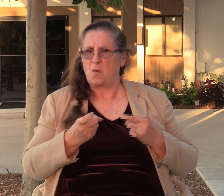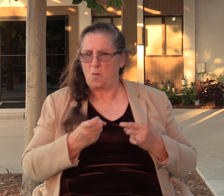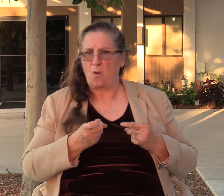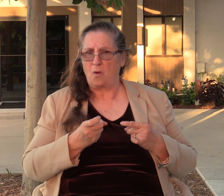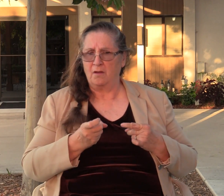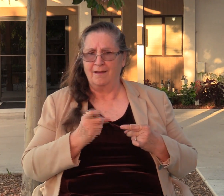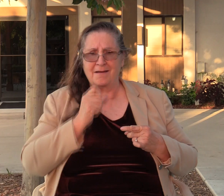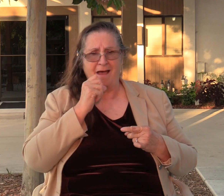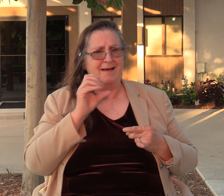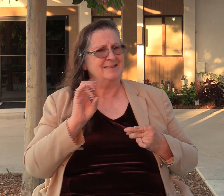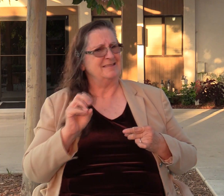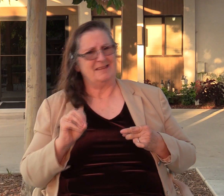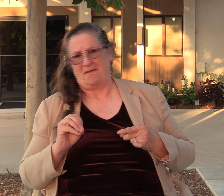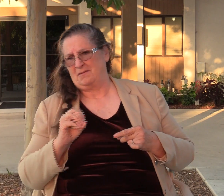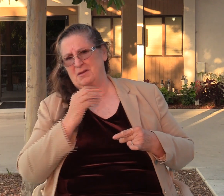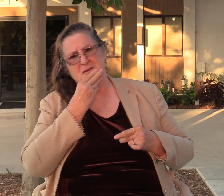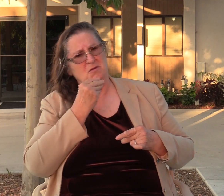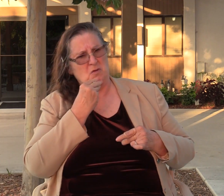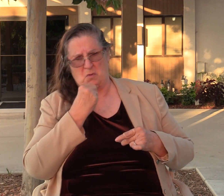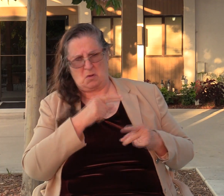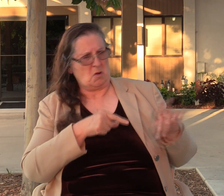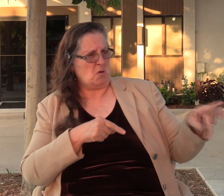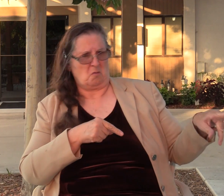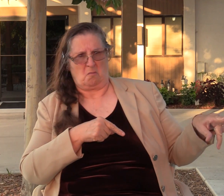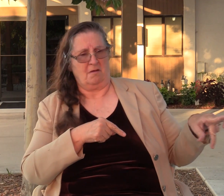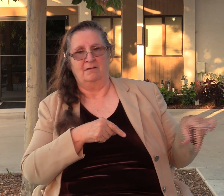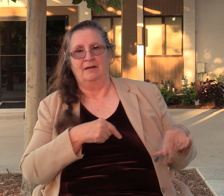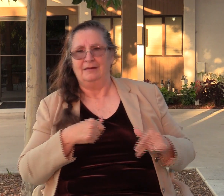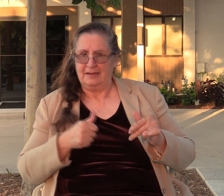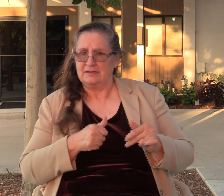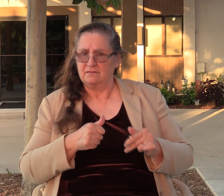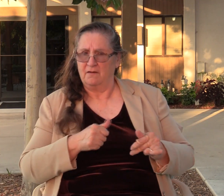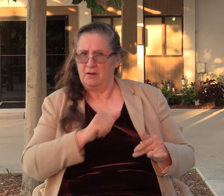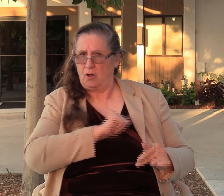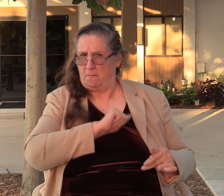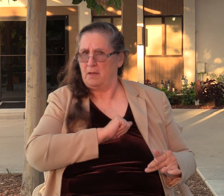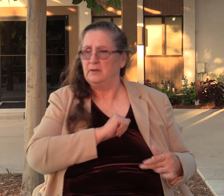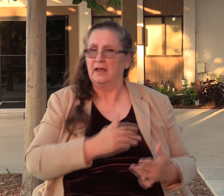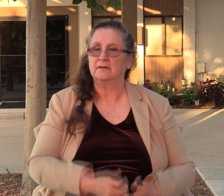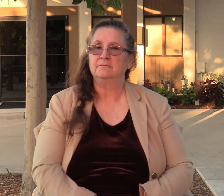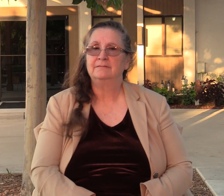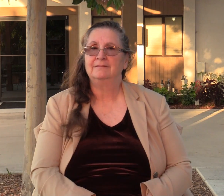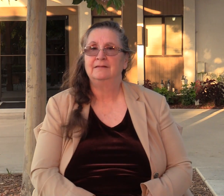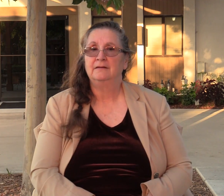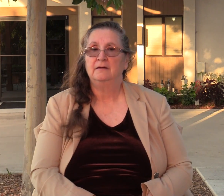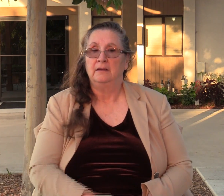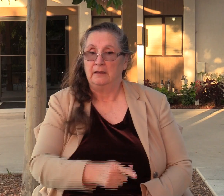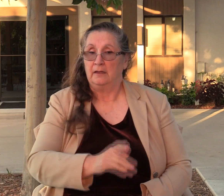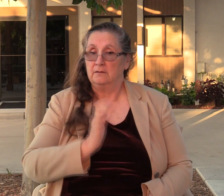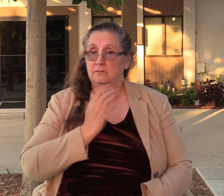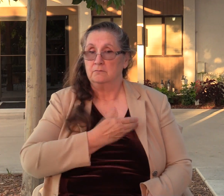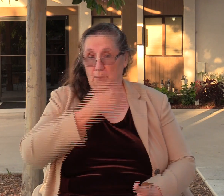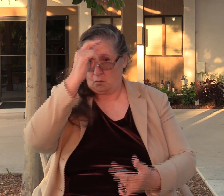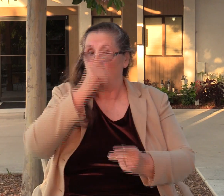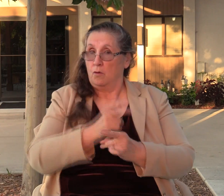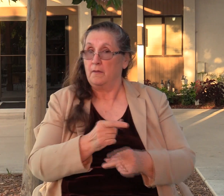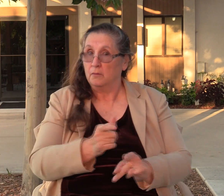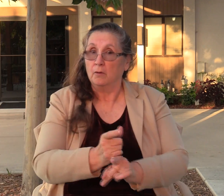Jews. And so they say, look, let's follow after him. Let's follow after Abimelech. After all, he's one of our brothers, right? That is a